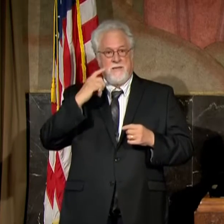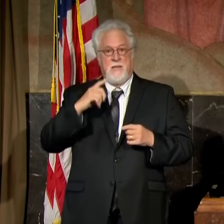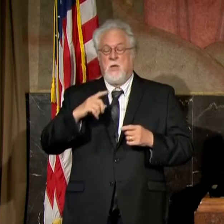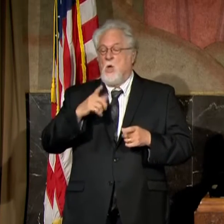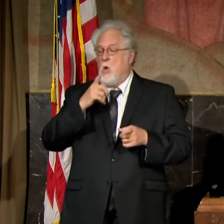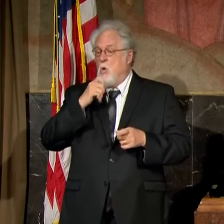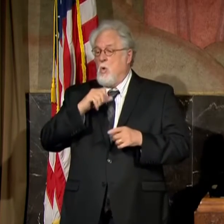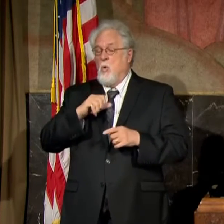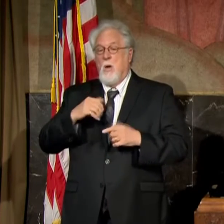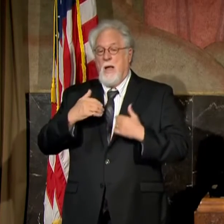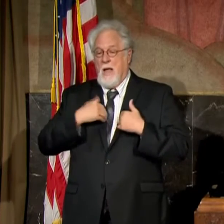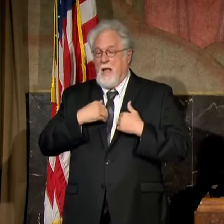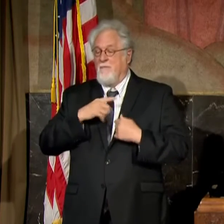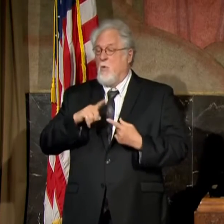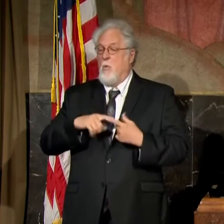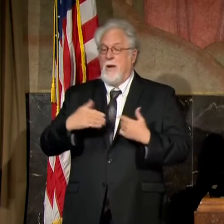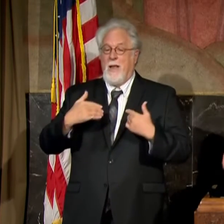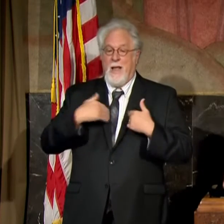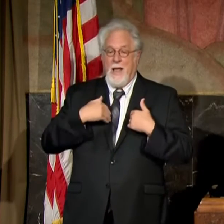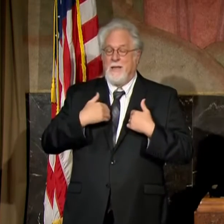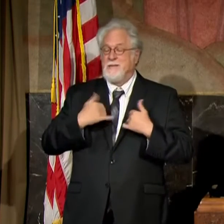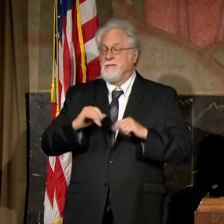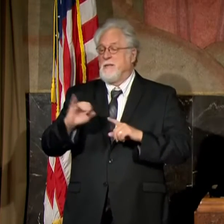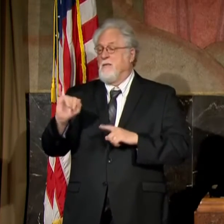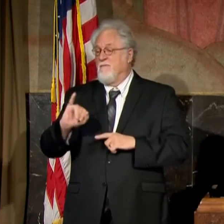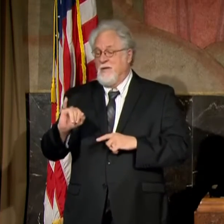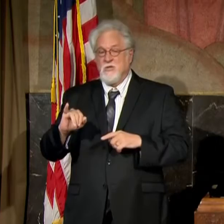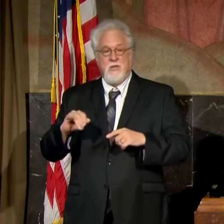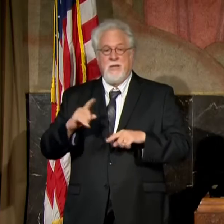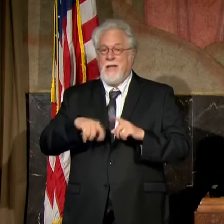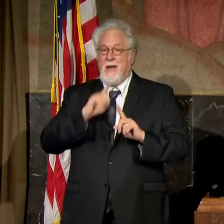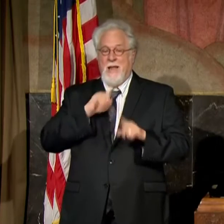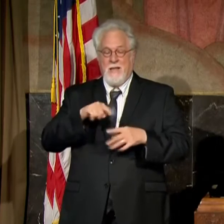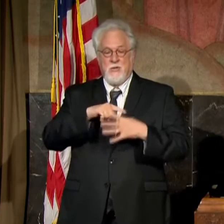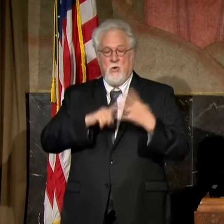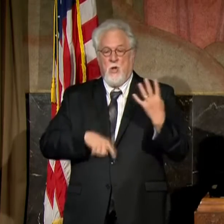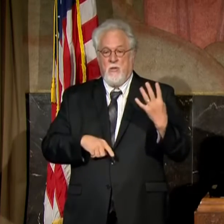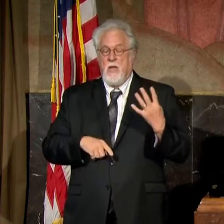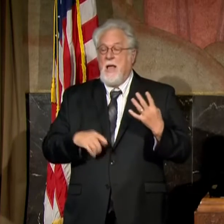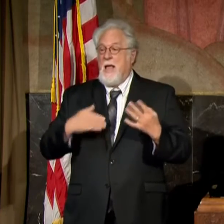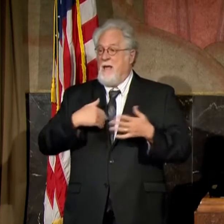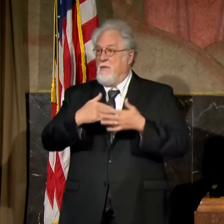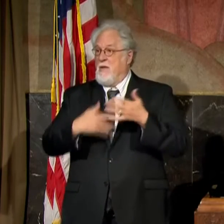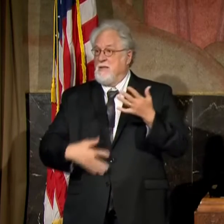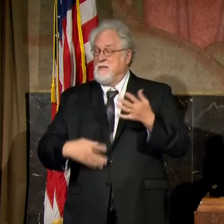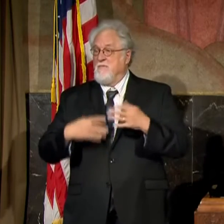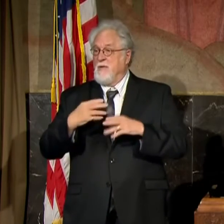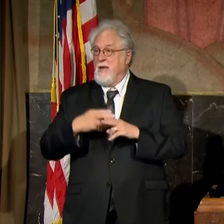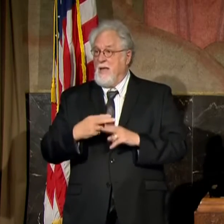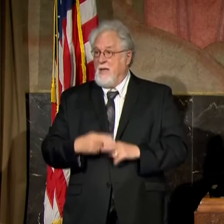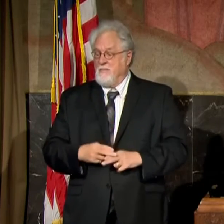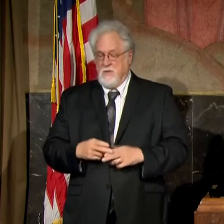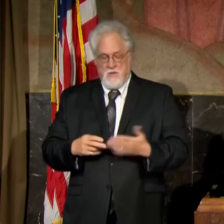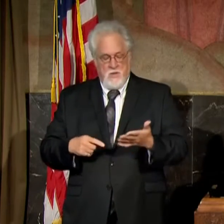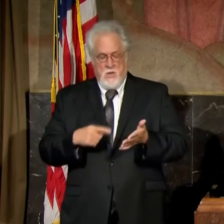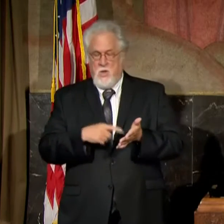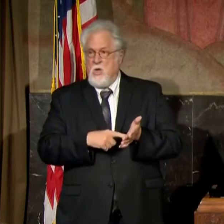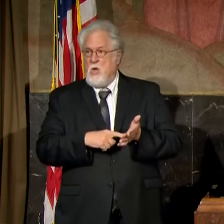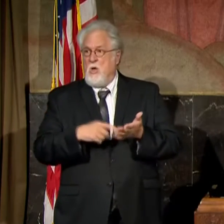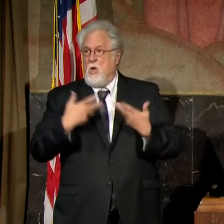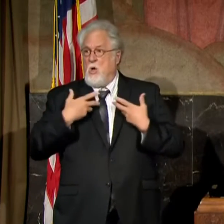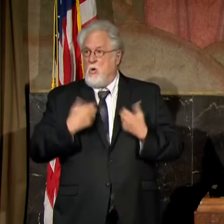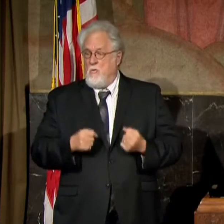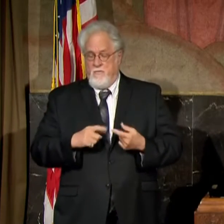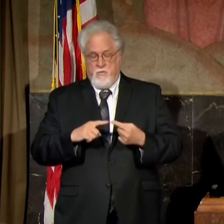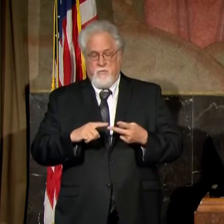who has it, when they had it, are they still infectious? You can't answer all these questions. So if you have a list of names, you don't know if they're over it,